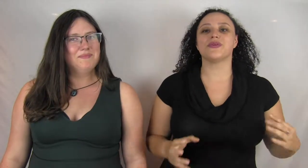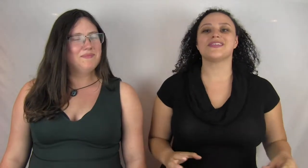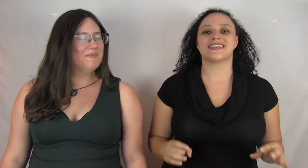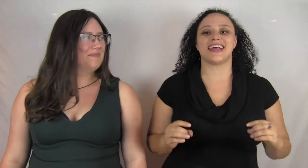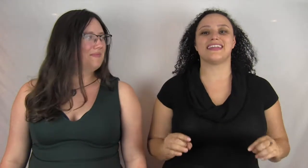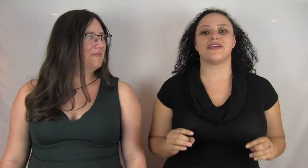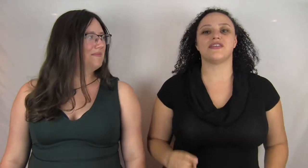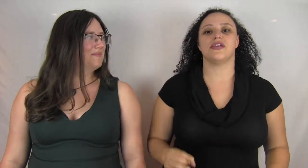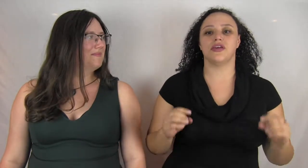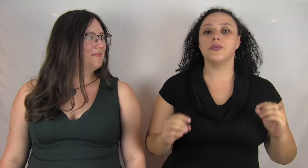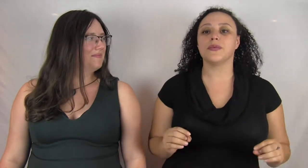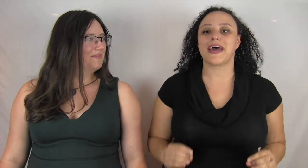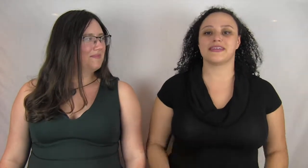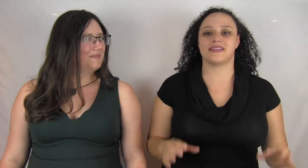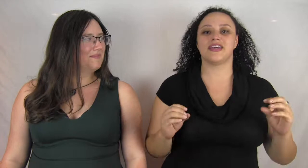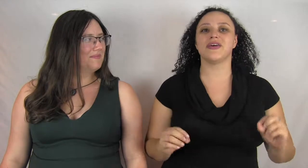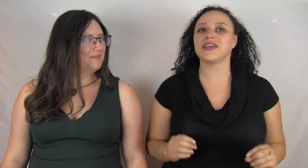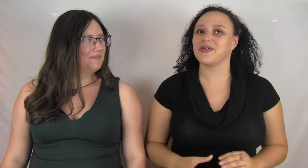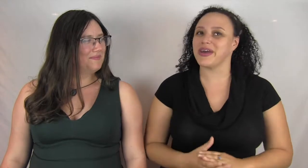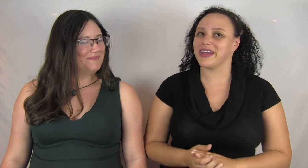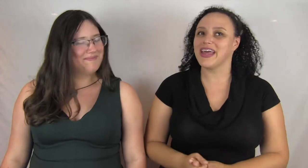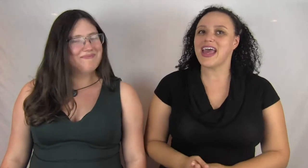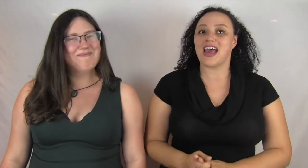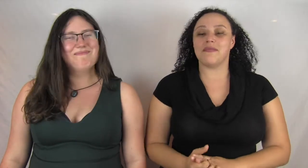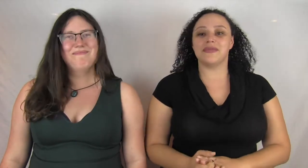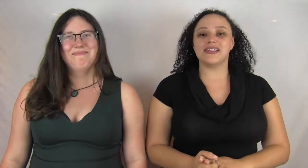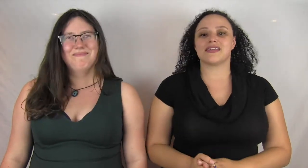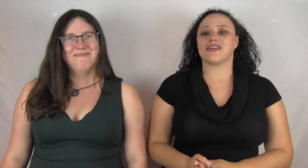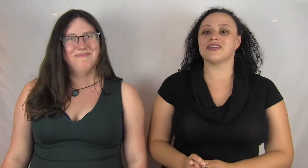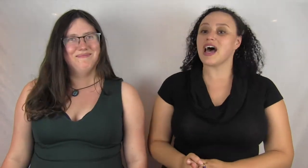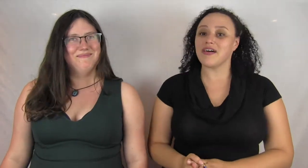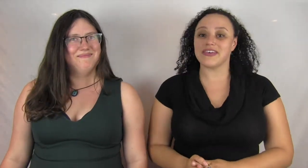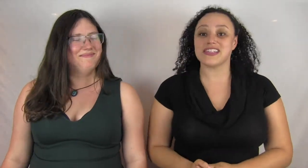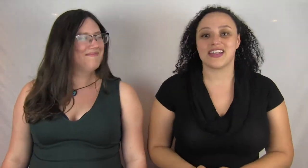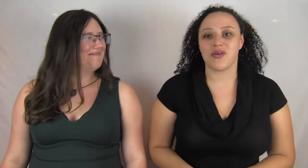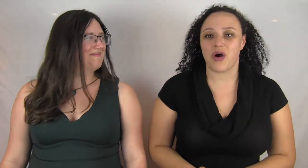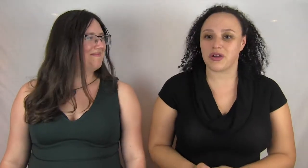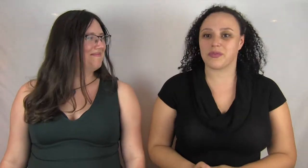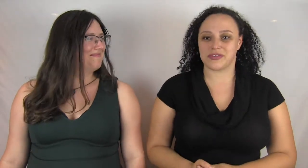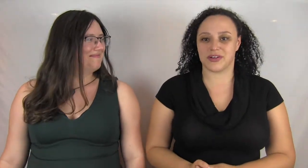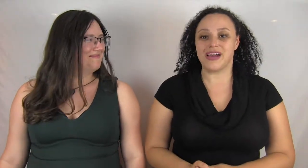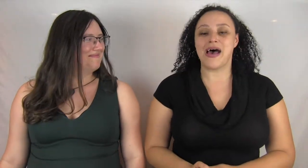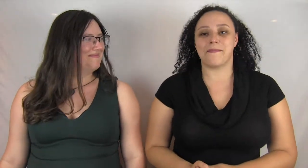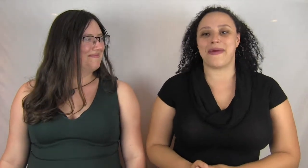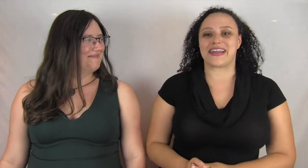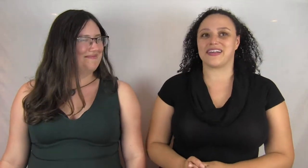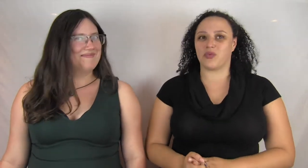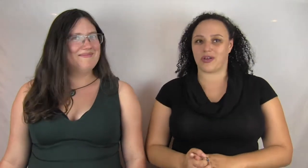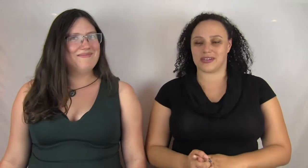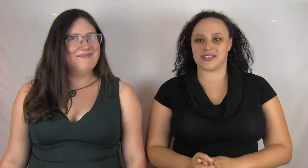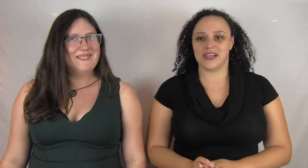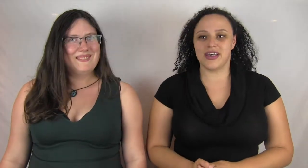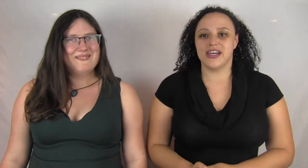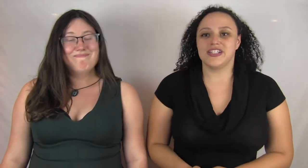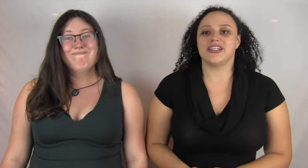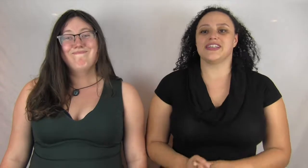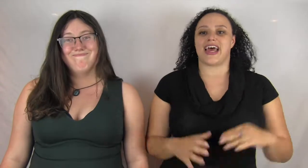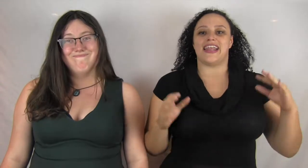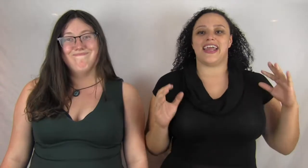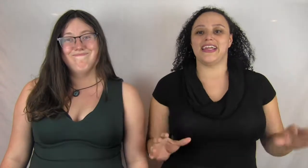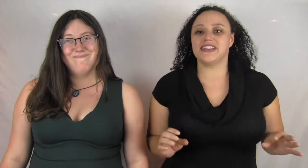service, Bruce is led down to the UberMax Security Wing and meets their toughest Nightwalker prisoner, Madeline Wallace.